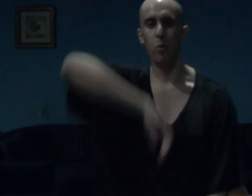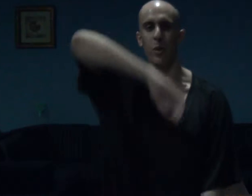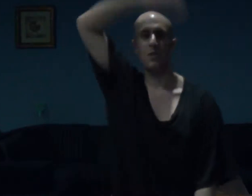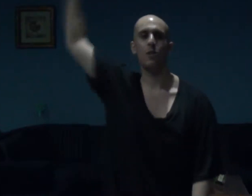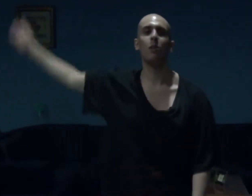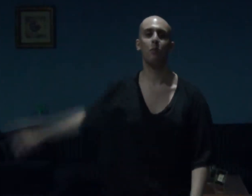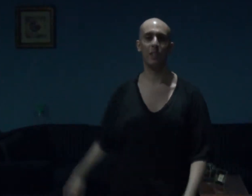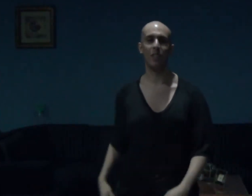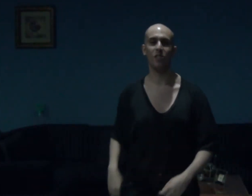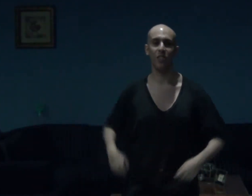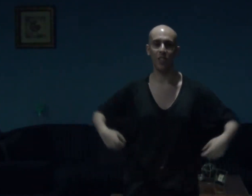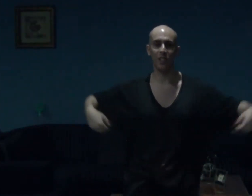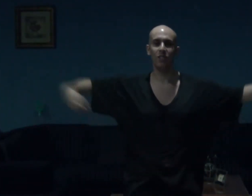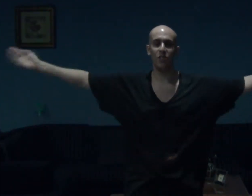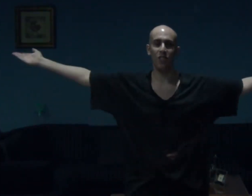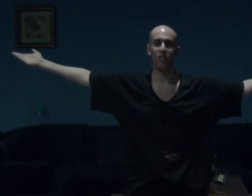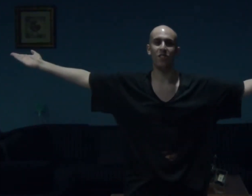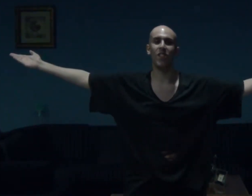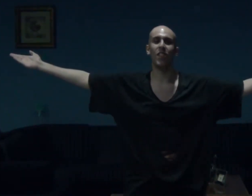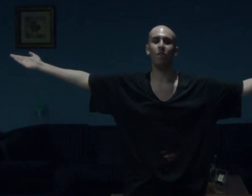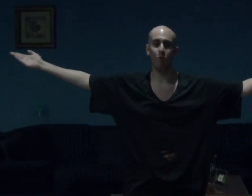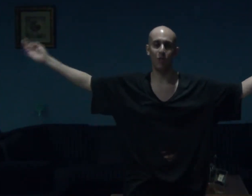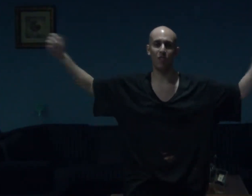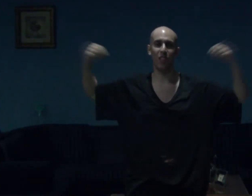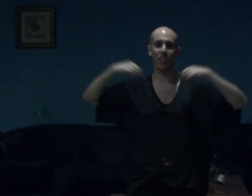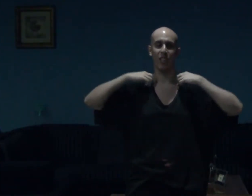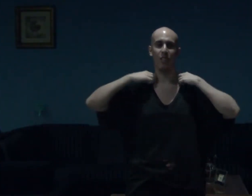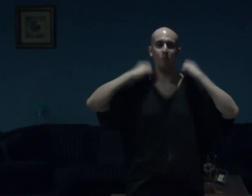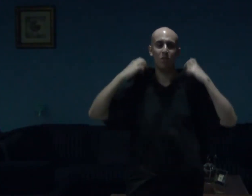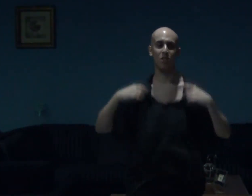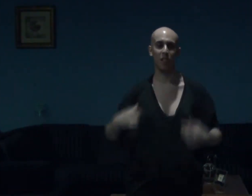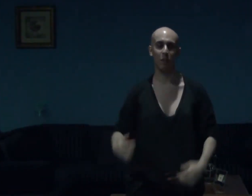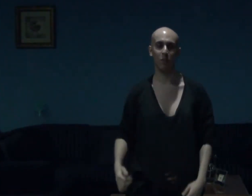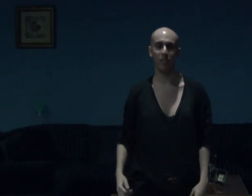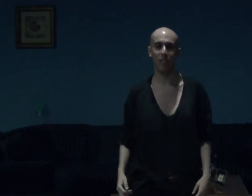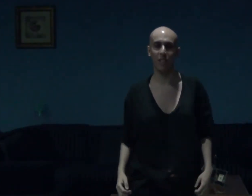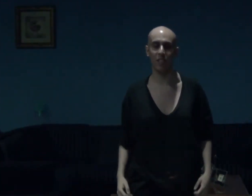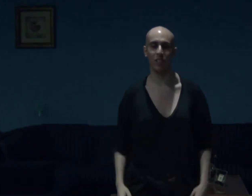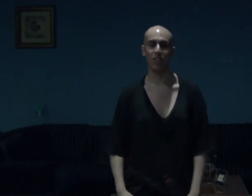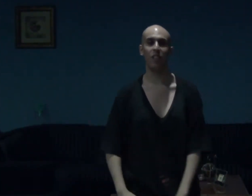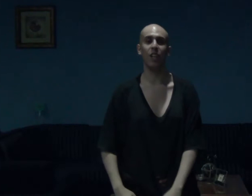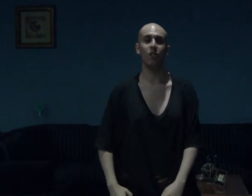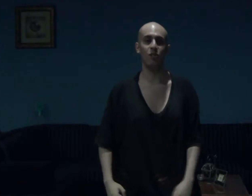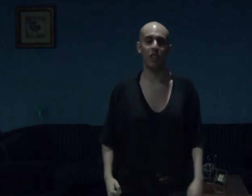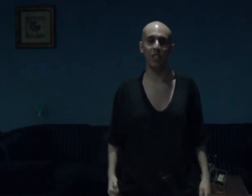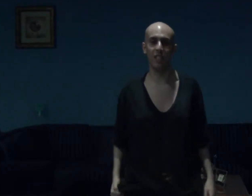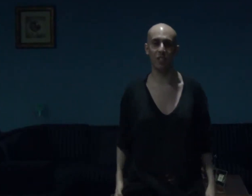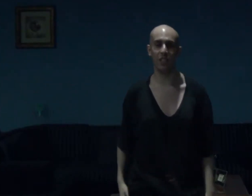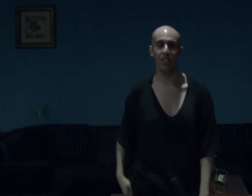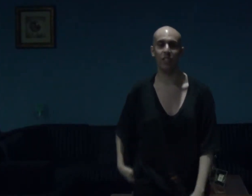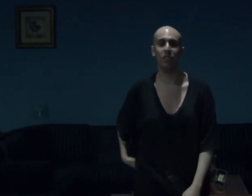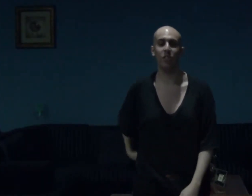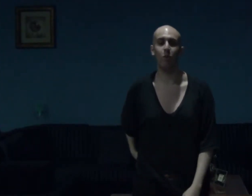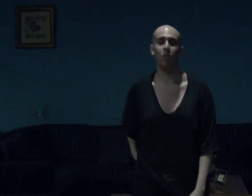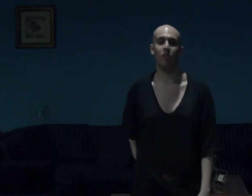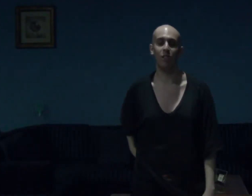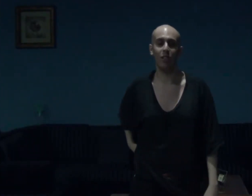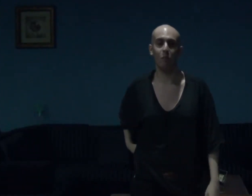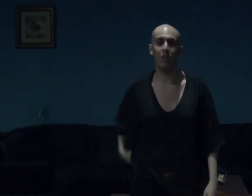What's up guys and gals, it is I, once again, MrGamer990, and today guys and gals, I want to talk about